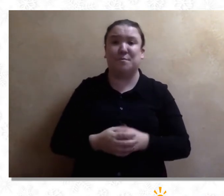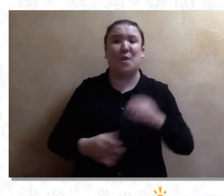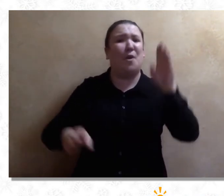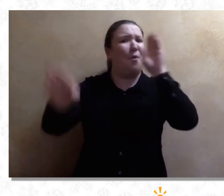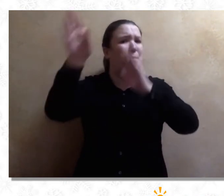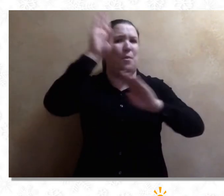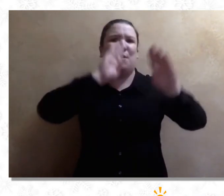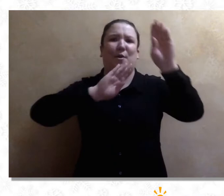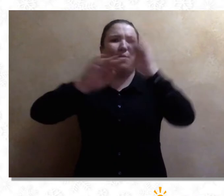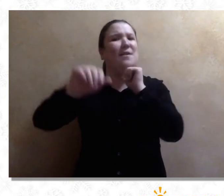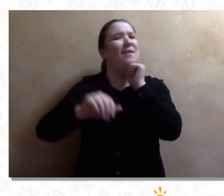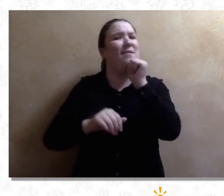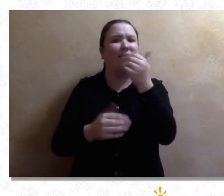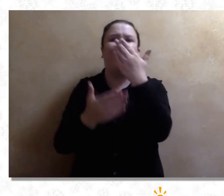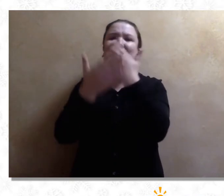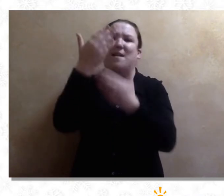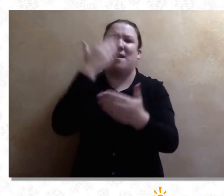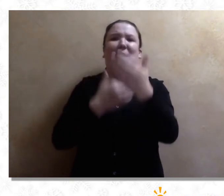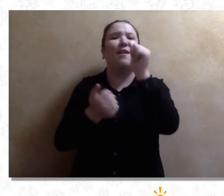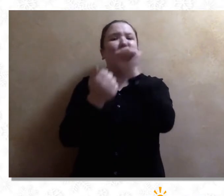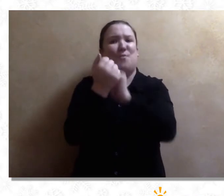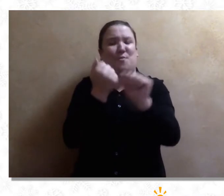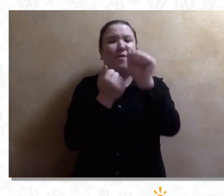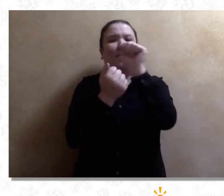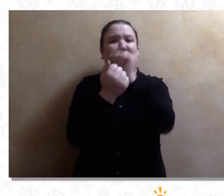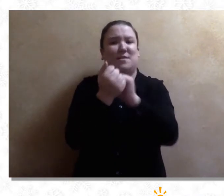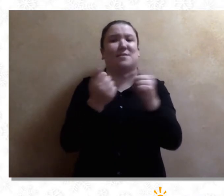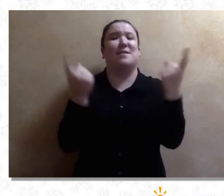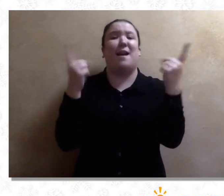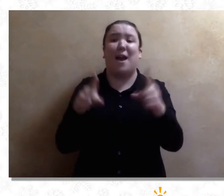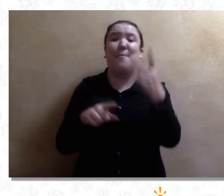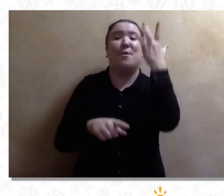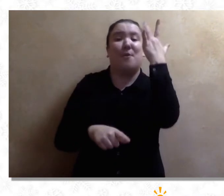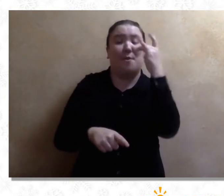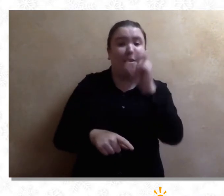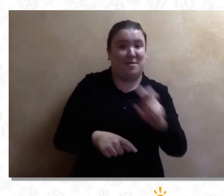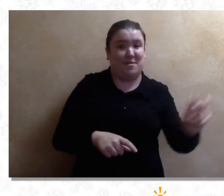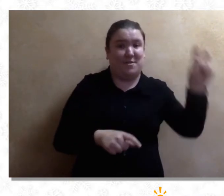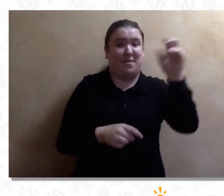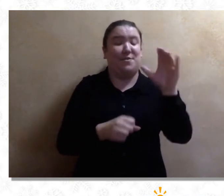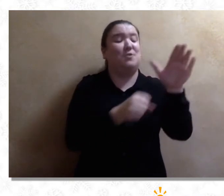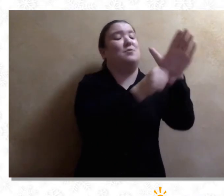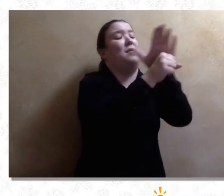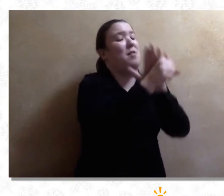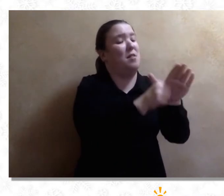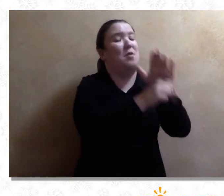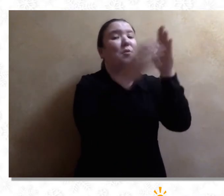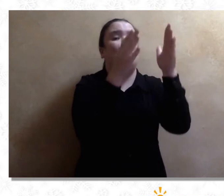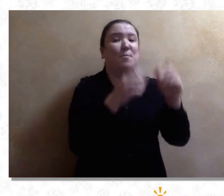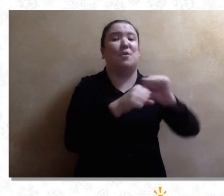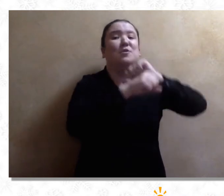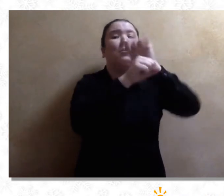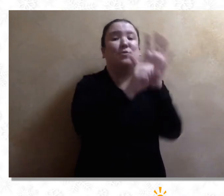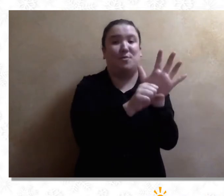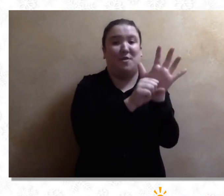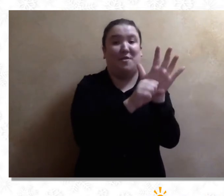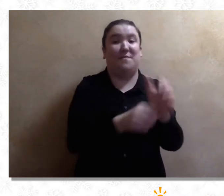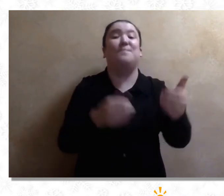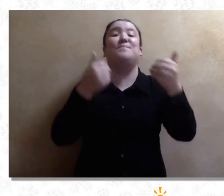No need to worry, just wash hands, it's all from travel, there's a case in the county on